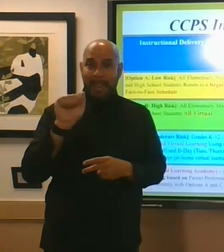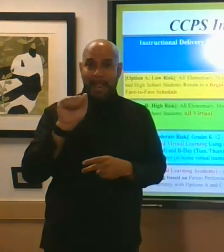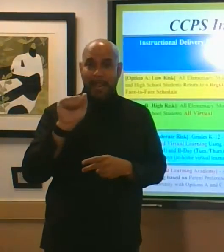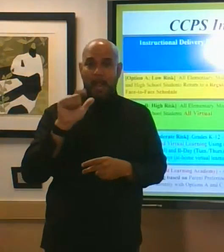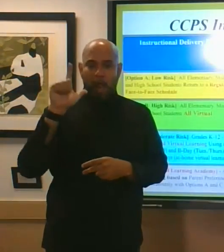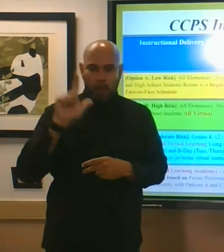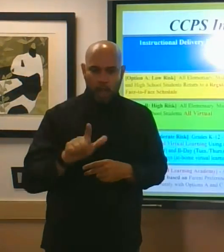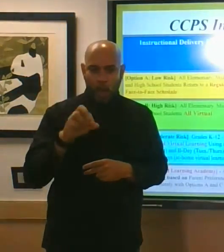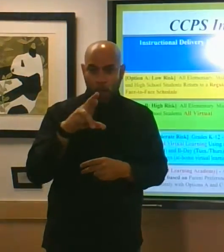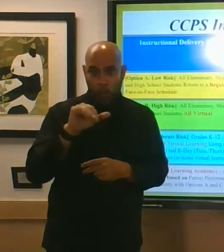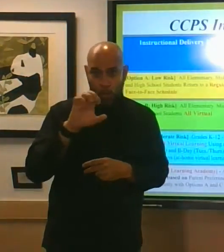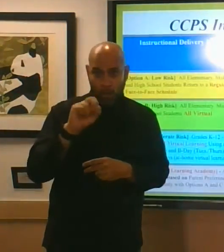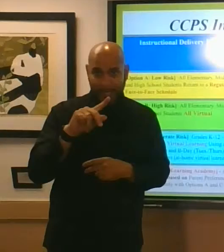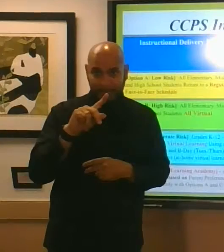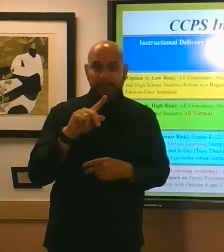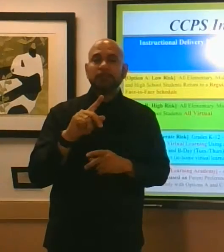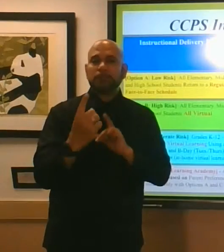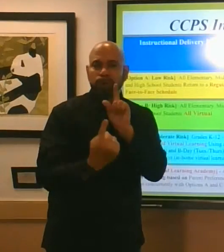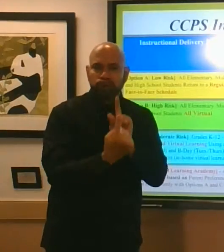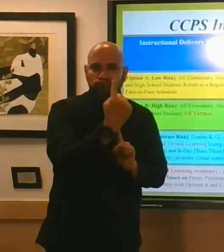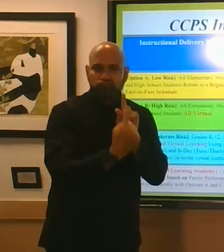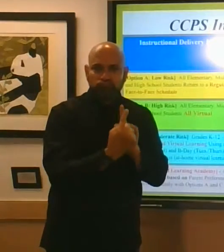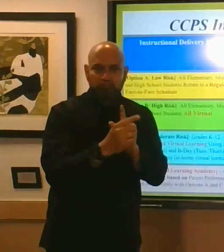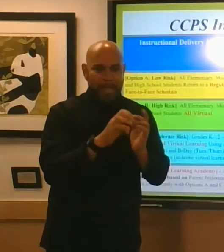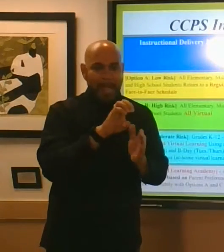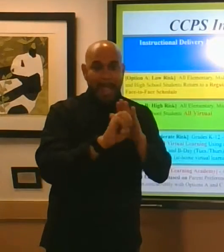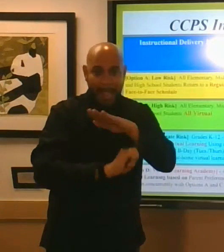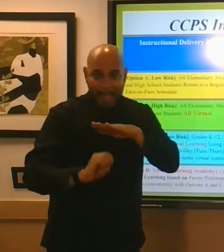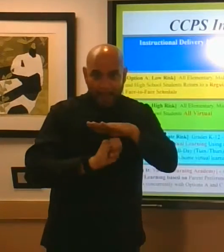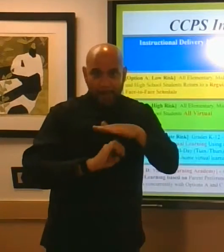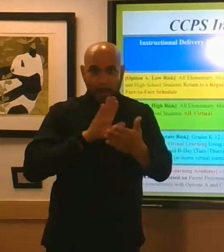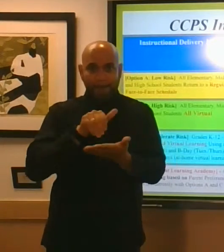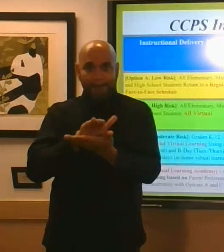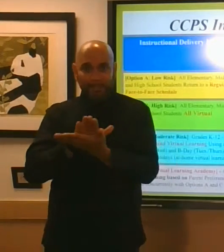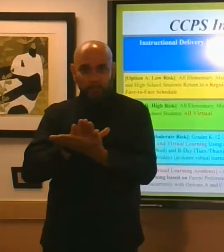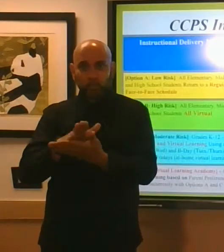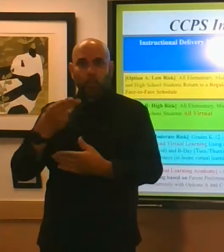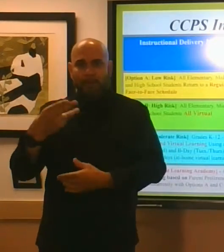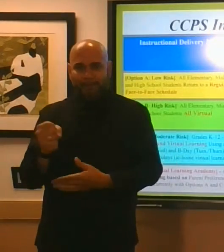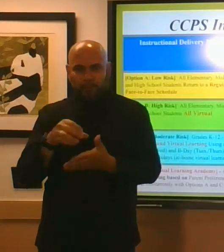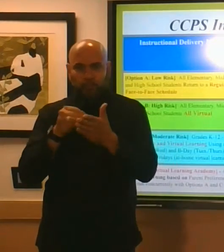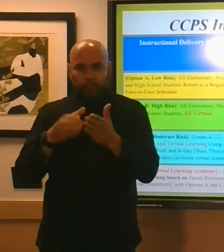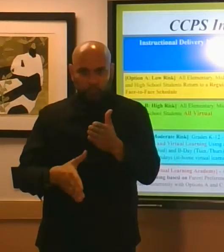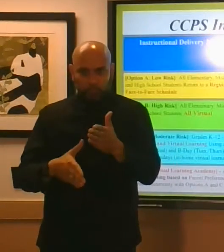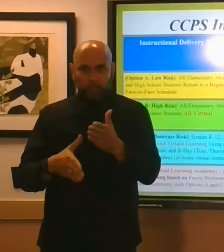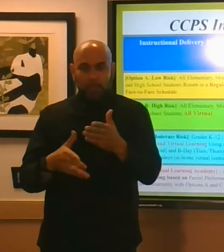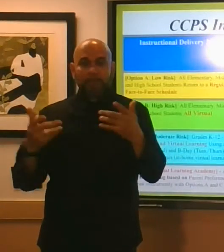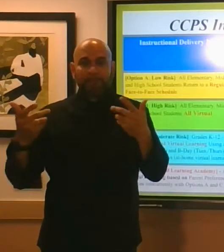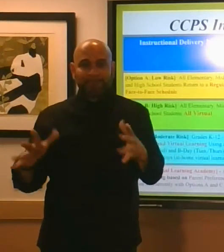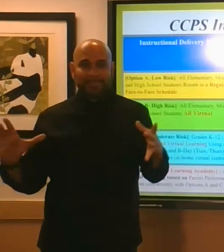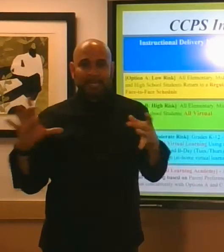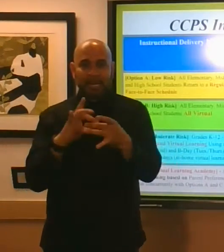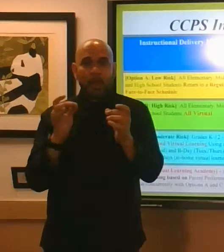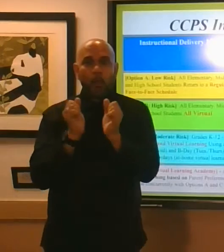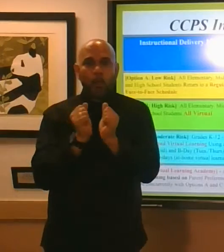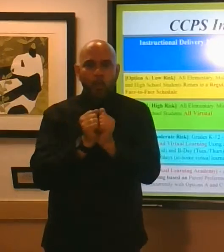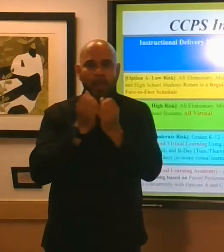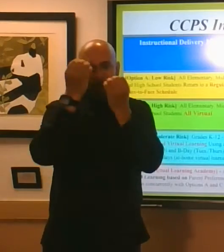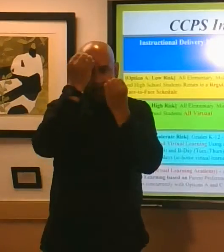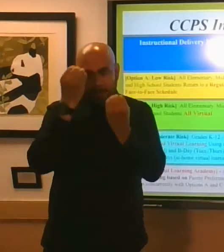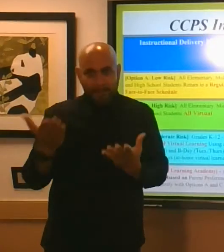-to-face for all elementary middle and high school students connected to the the data that says that we have no or low spread